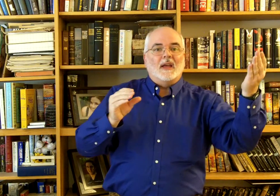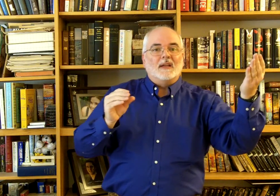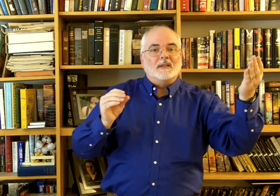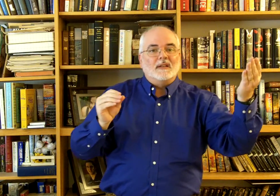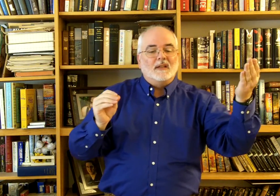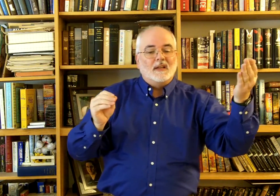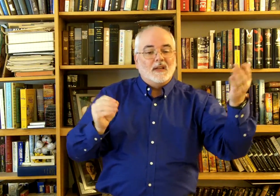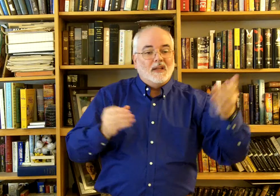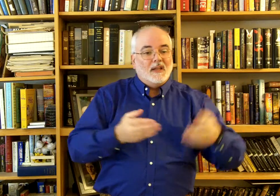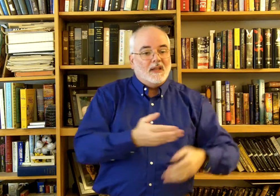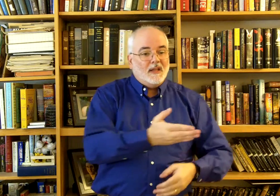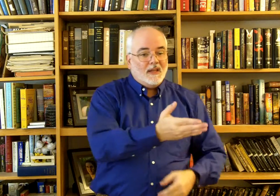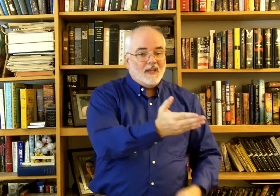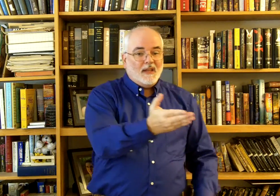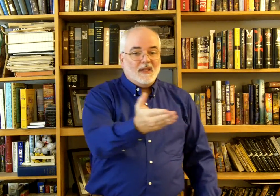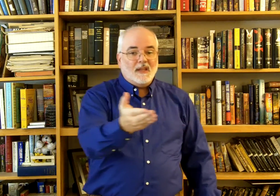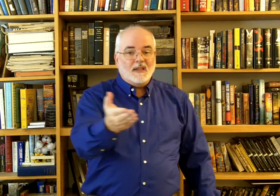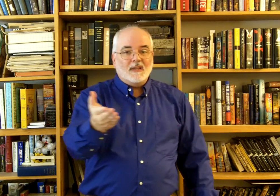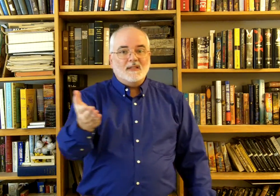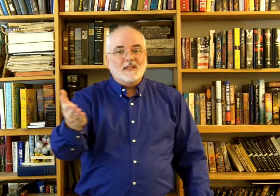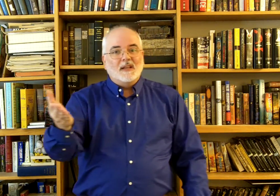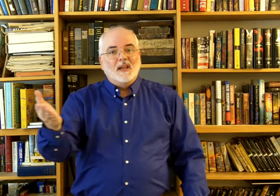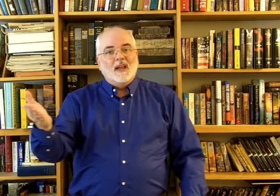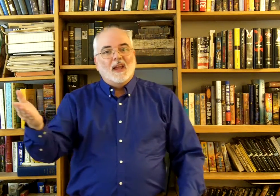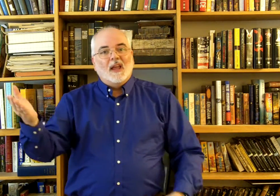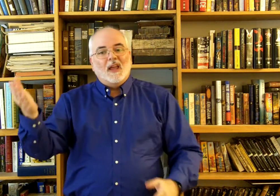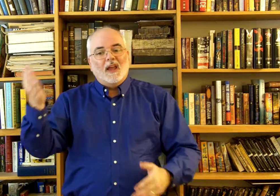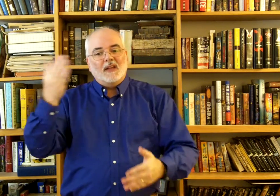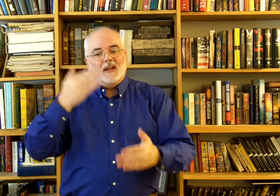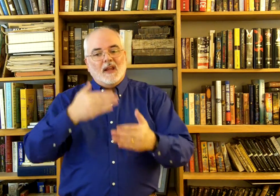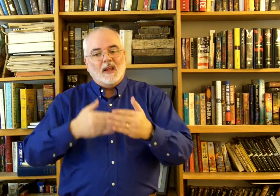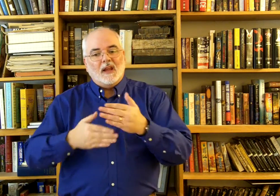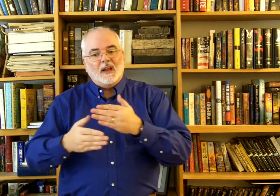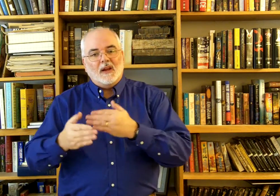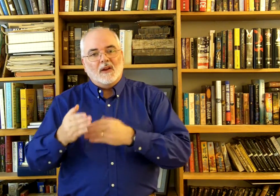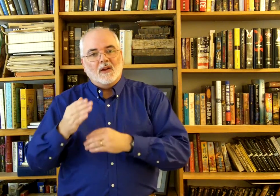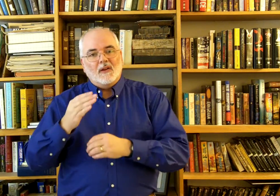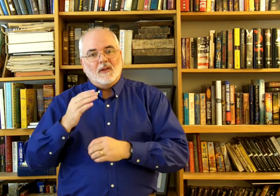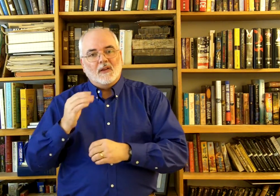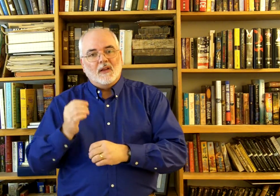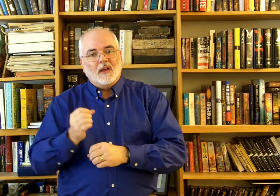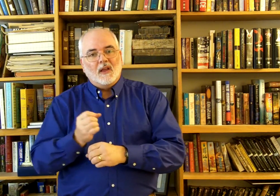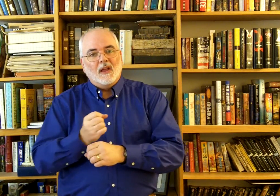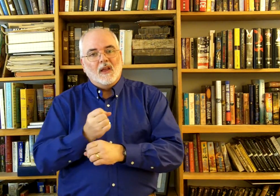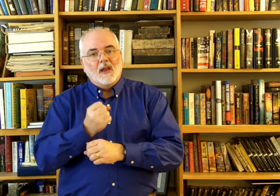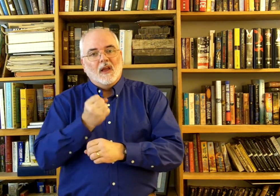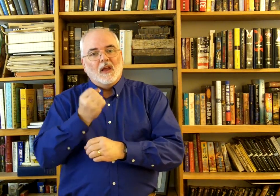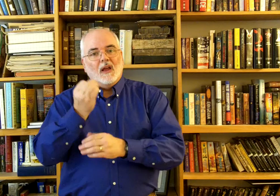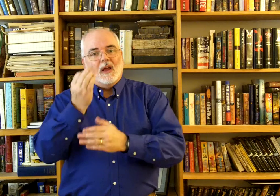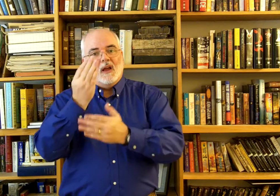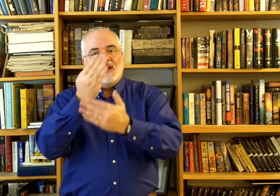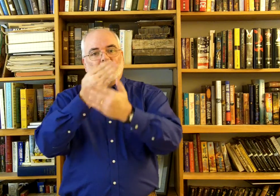And he's an heir of